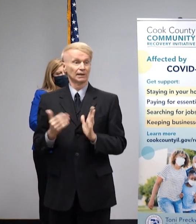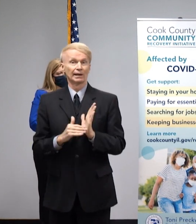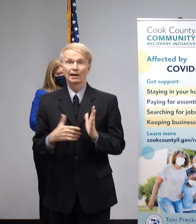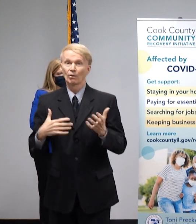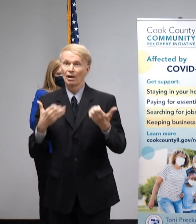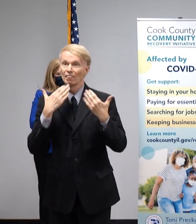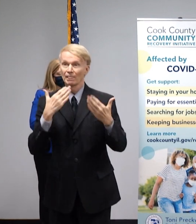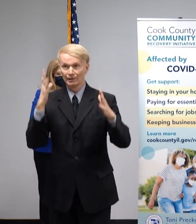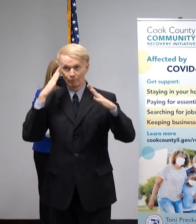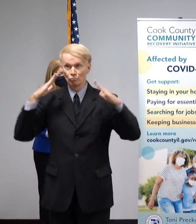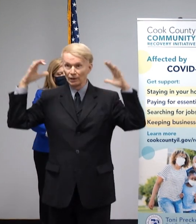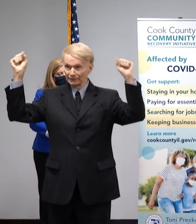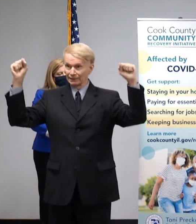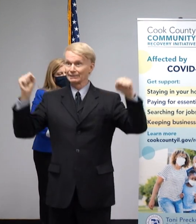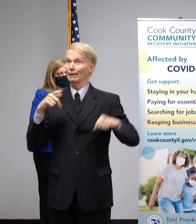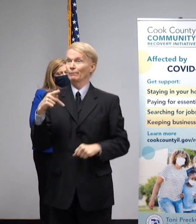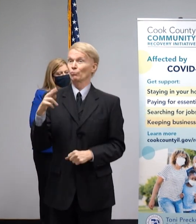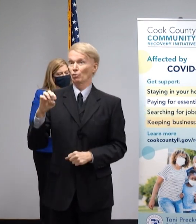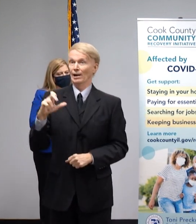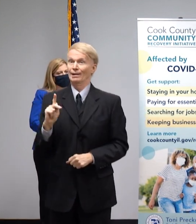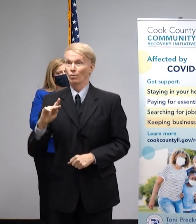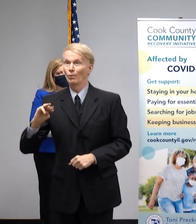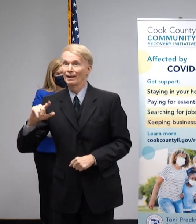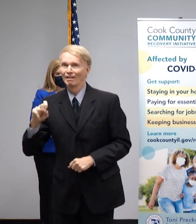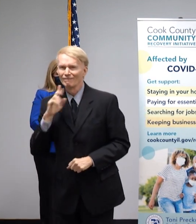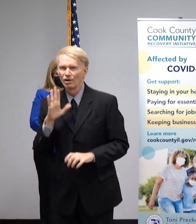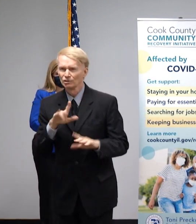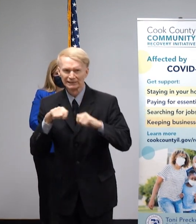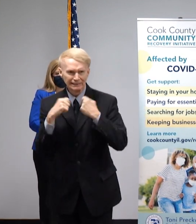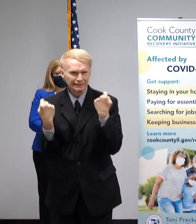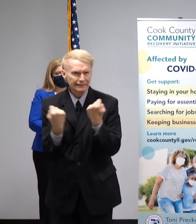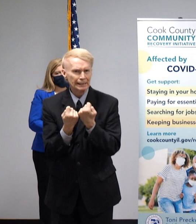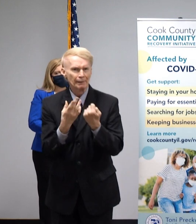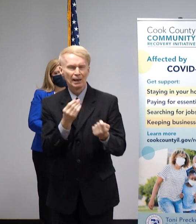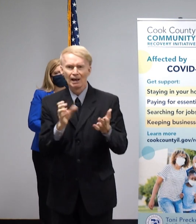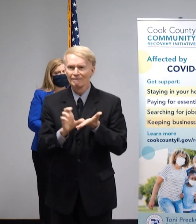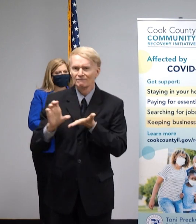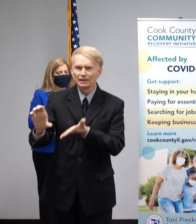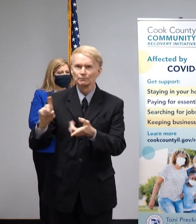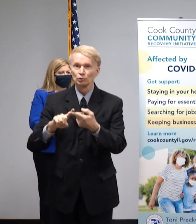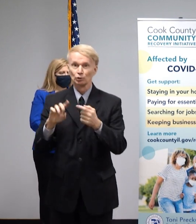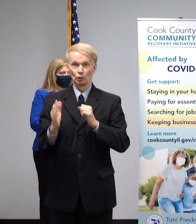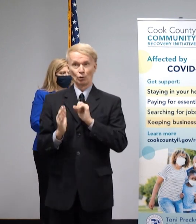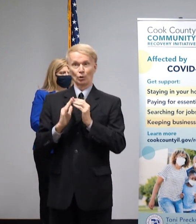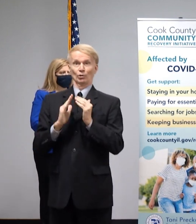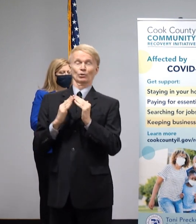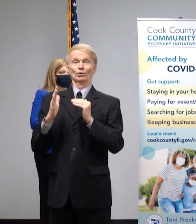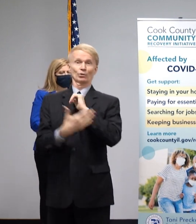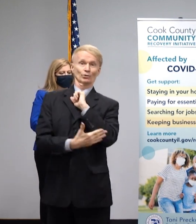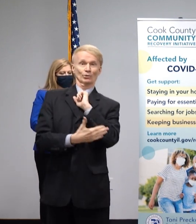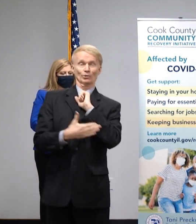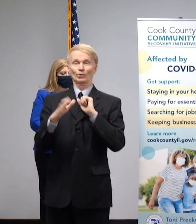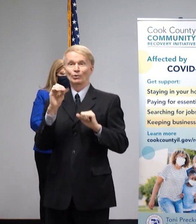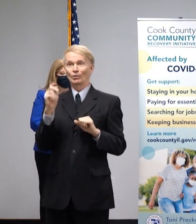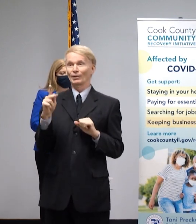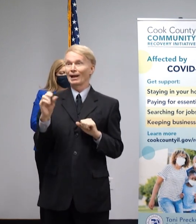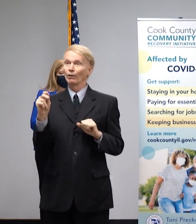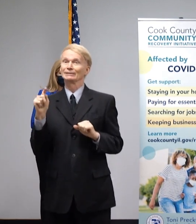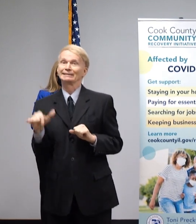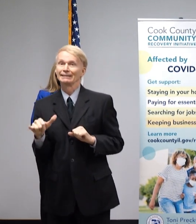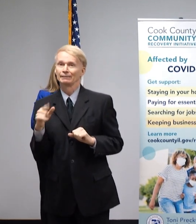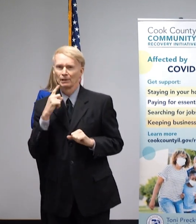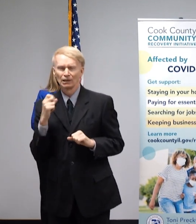and her entire team for their investment in the people of Cook County. And I also want to thank Commissioner Donna Miller, who without her